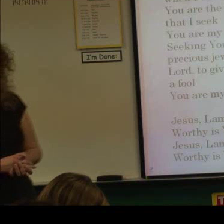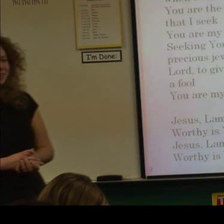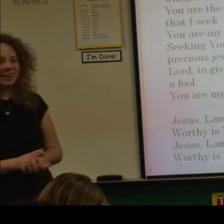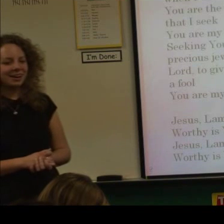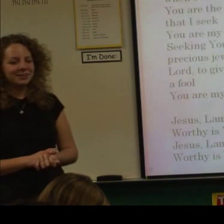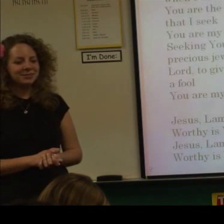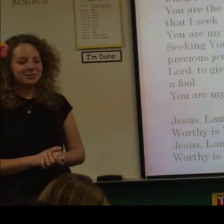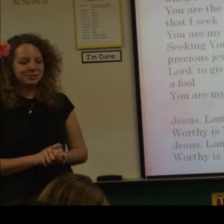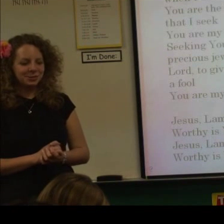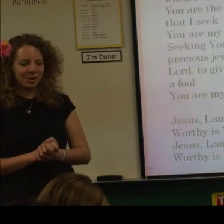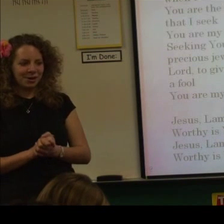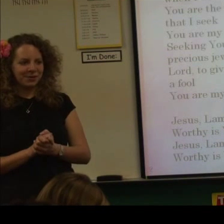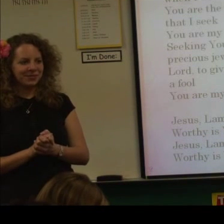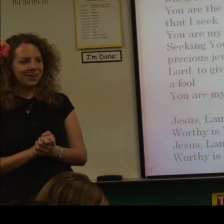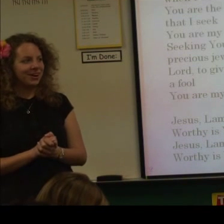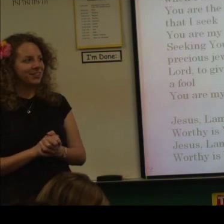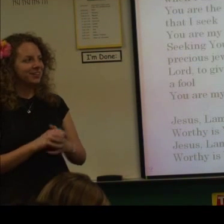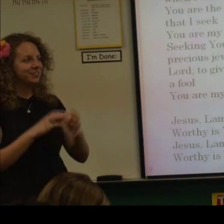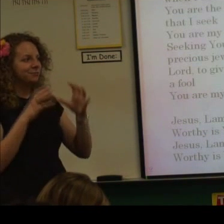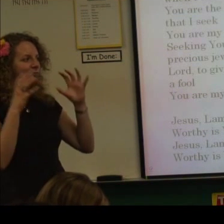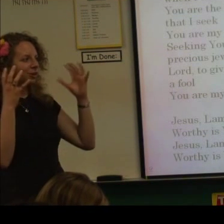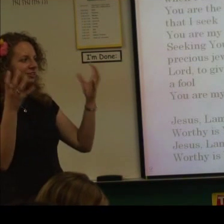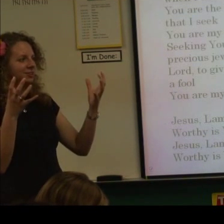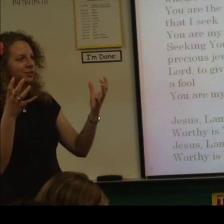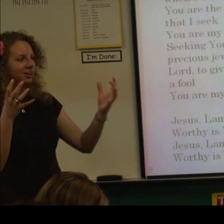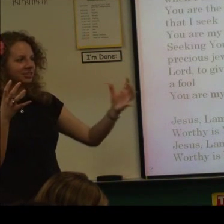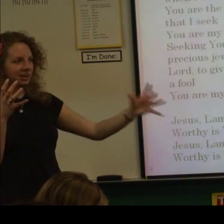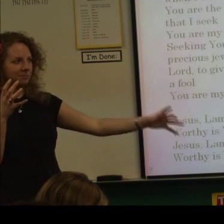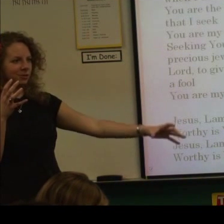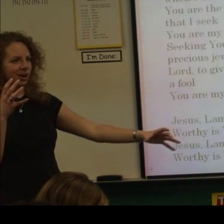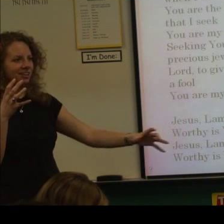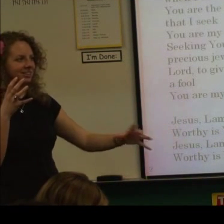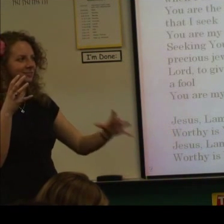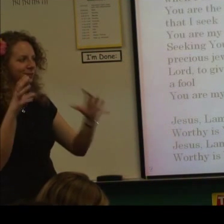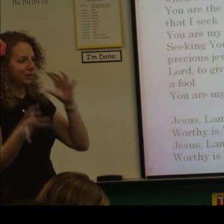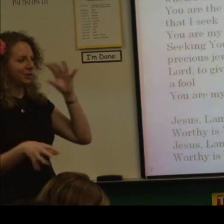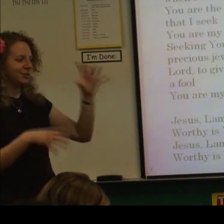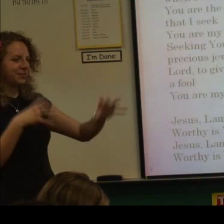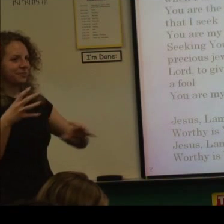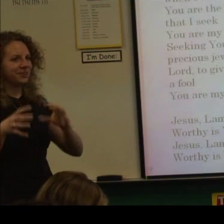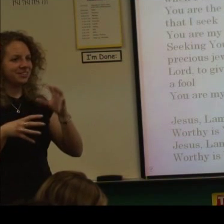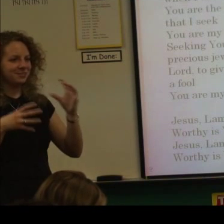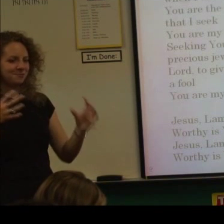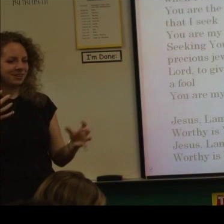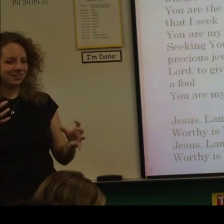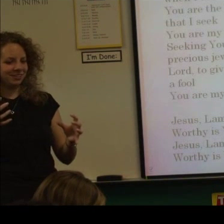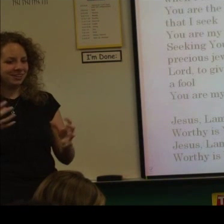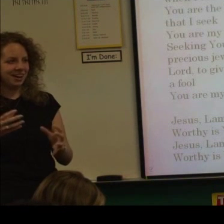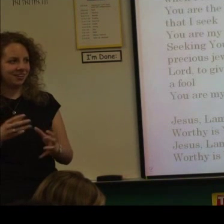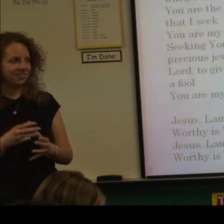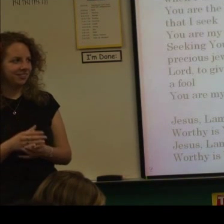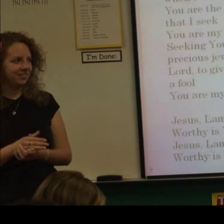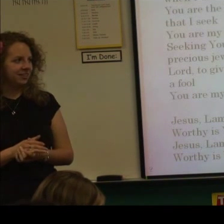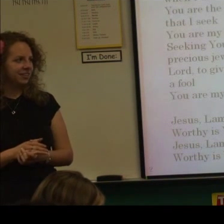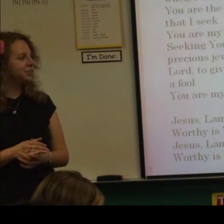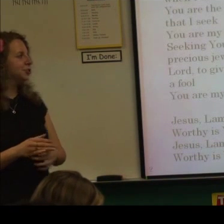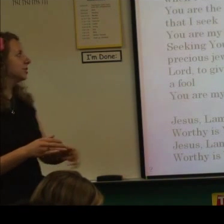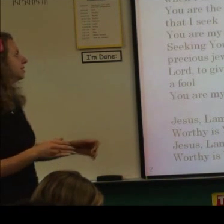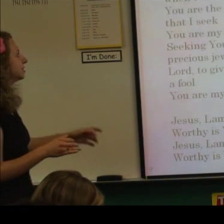Okay, so are there words that you guys came across while you're going through it that you want to learn now? Let's do this.